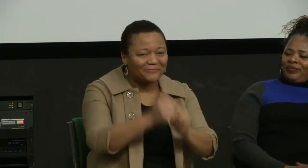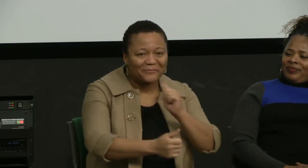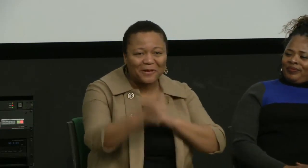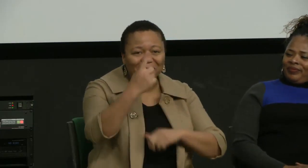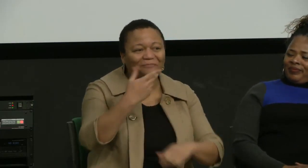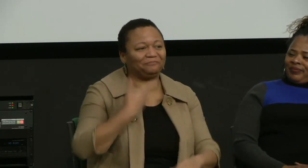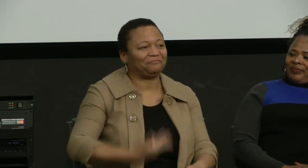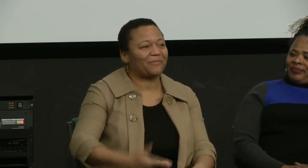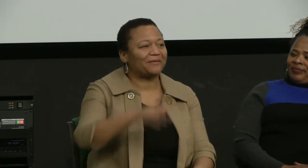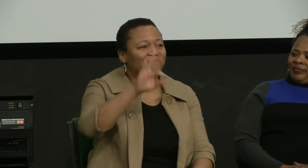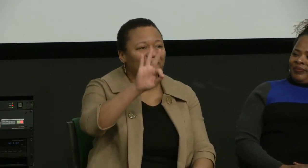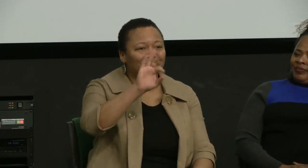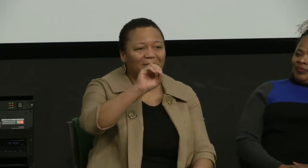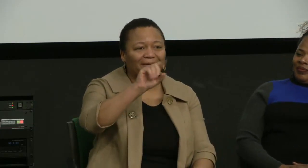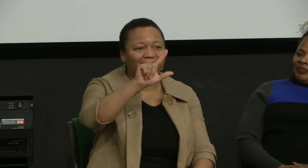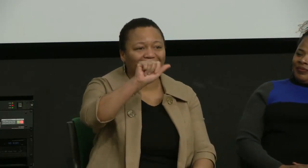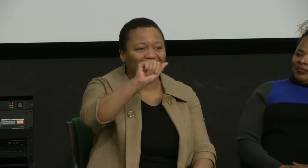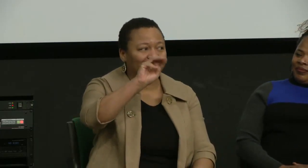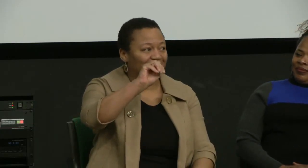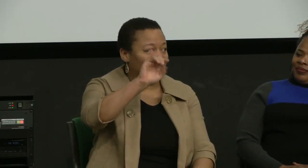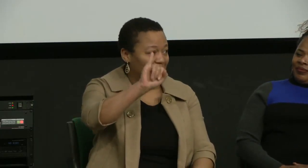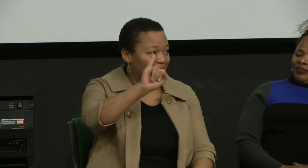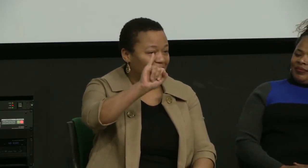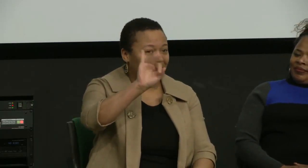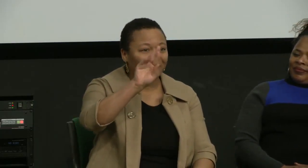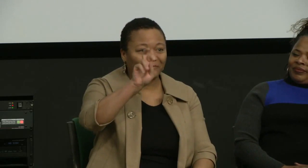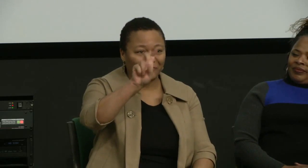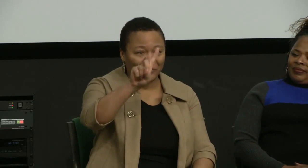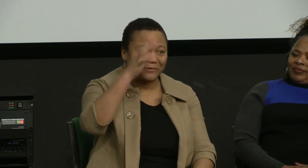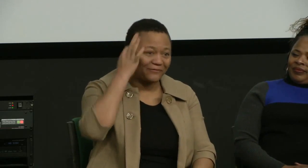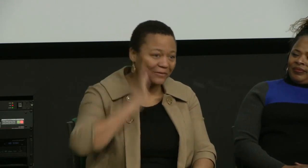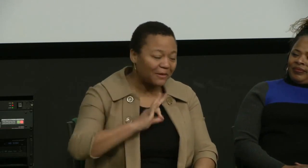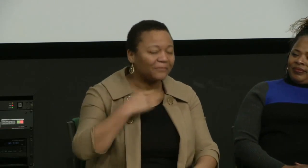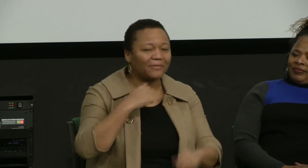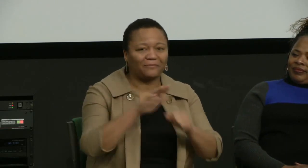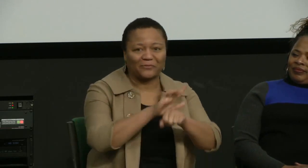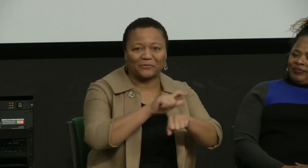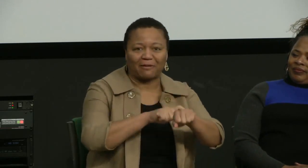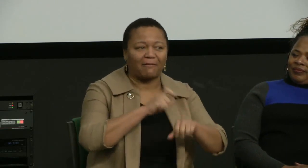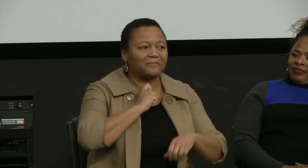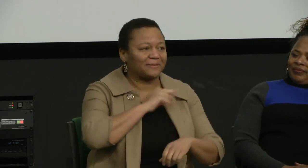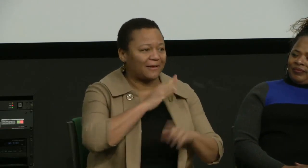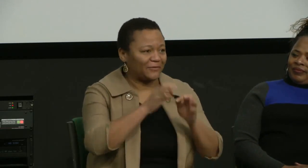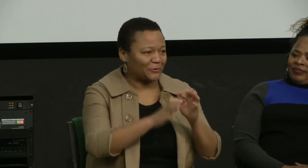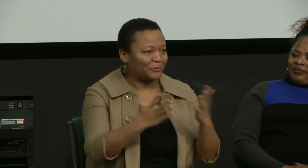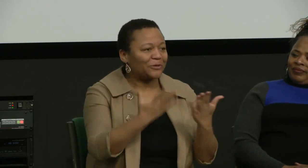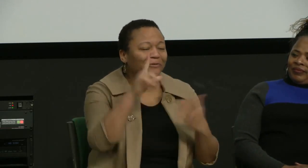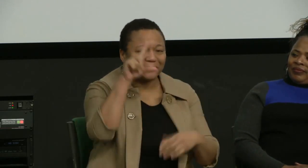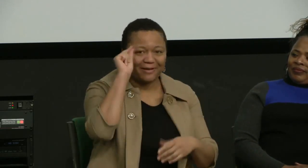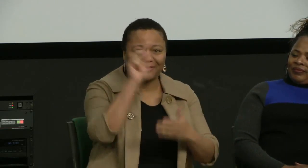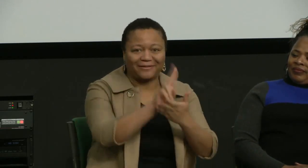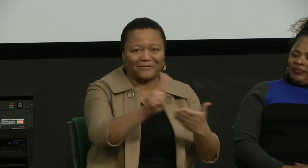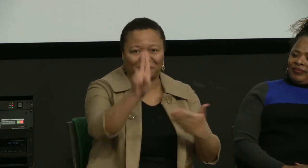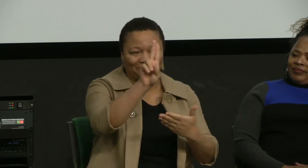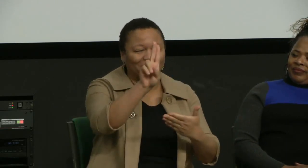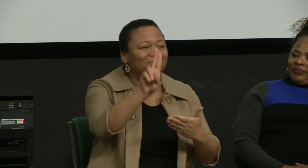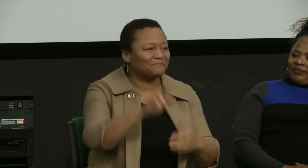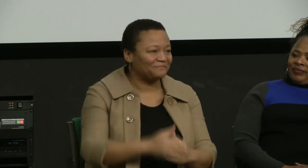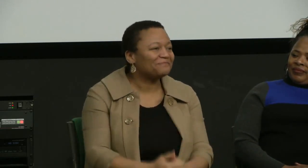afternoon, everyone. I am Fulami Ford. I'm a full-time staff interpreter here at Gallaudet